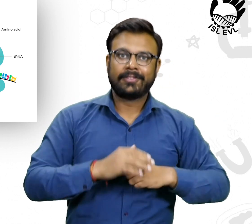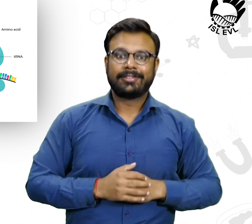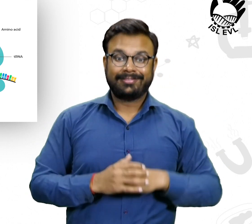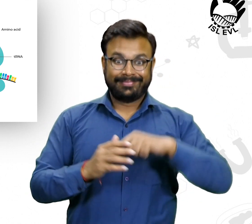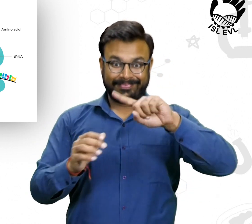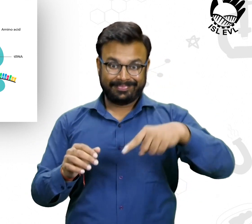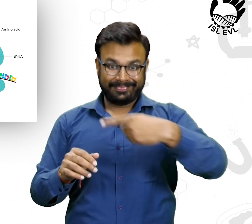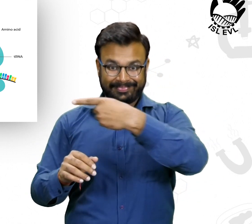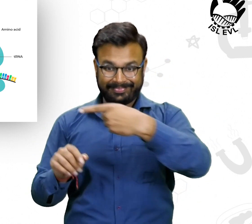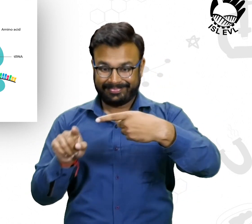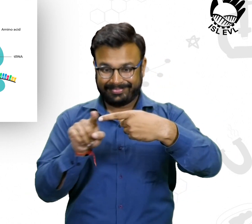mRNA.